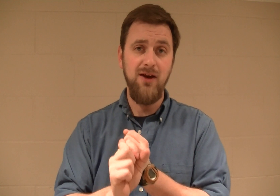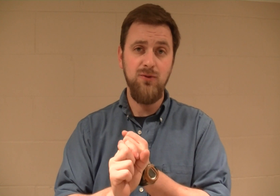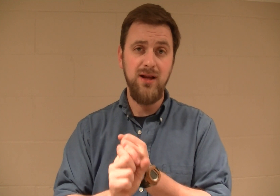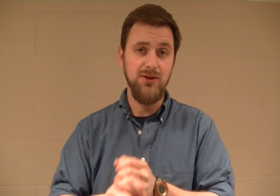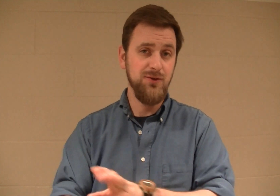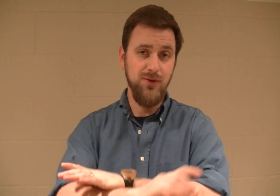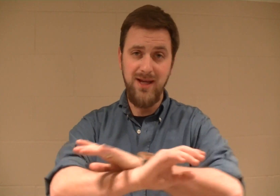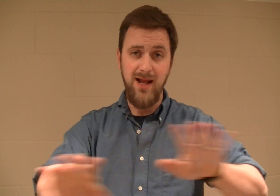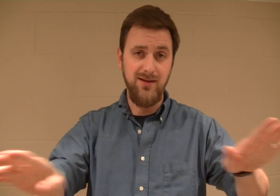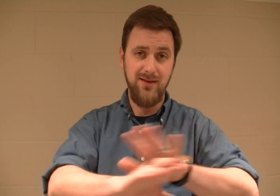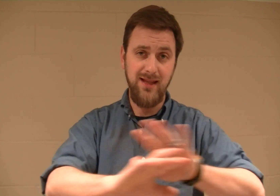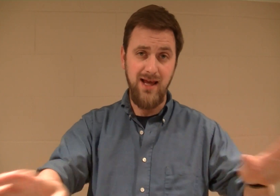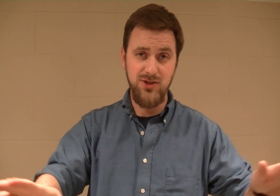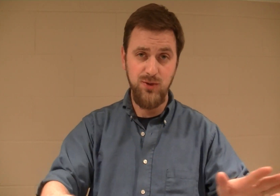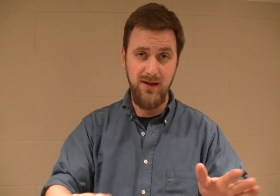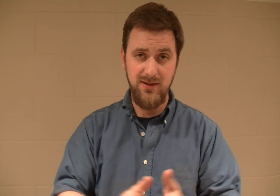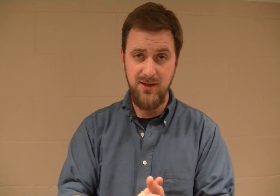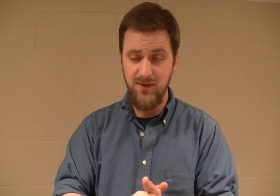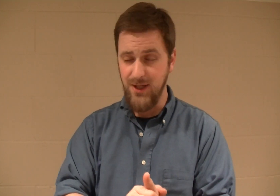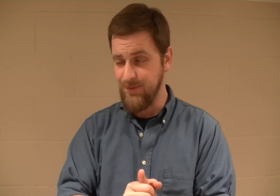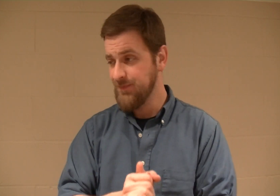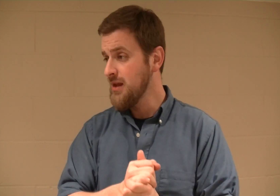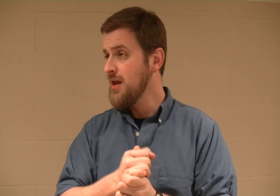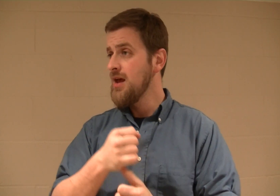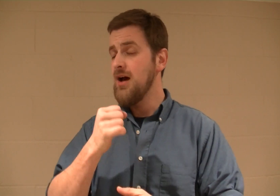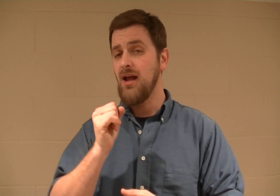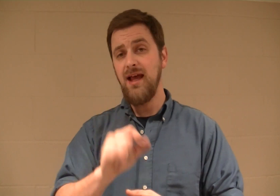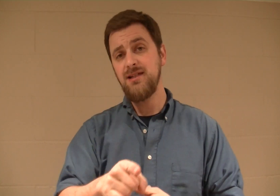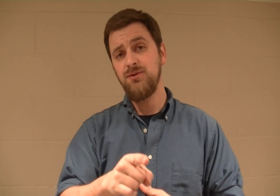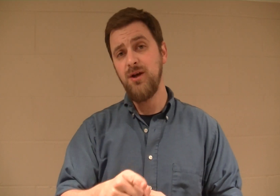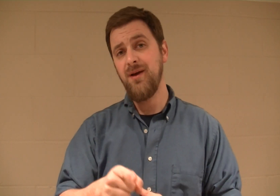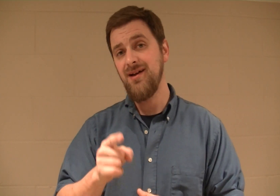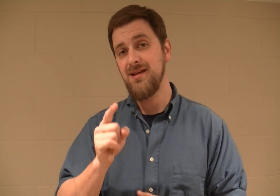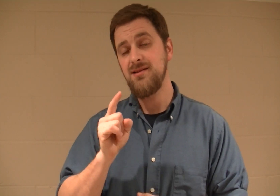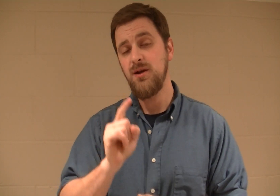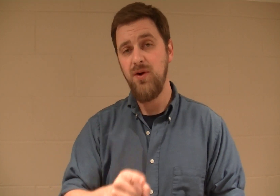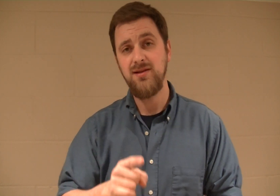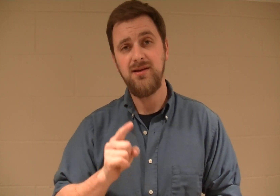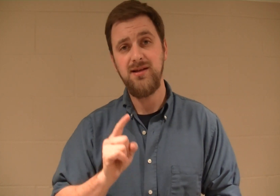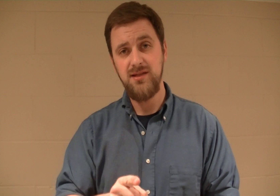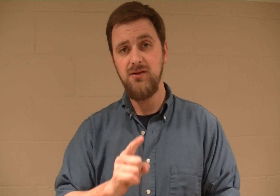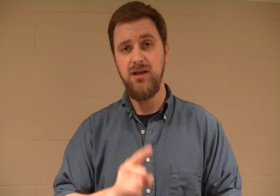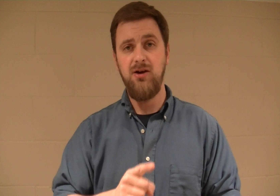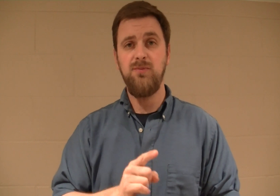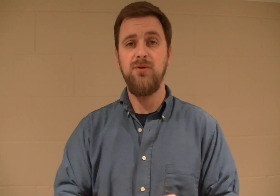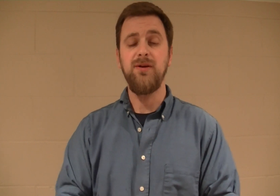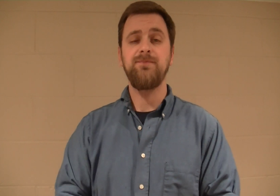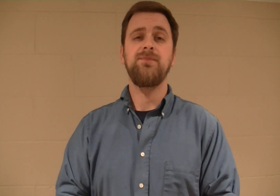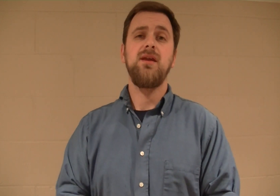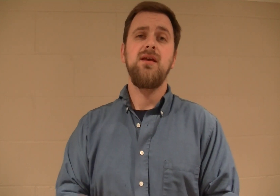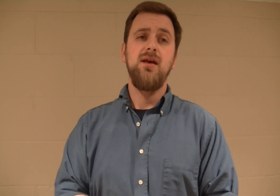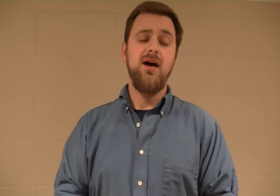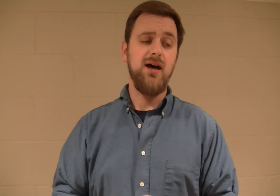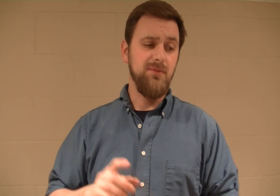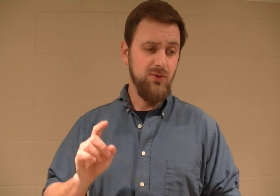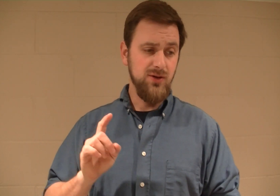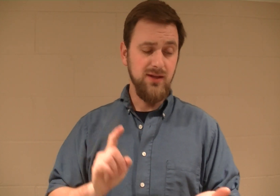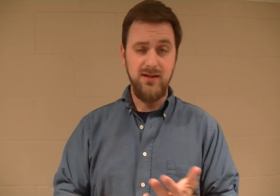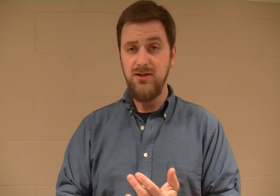Everyone else, forget the last two minutes of this video. The last thing I talk about is the Nebraska Concealed Carry Permit. In order to get the concealed